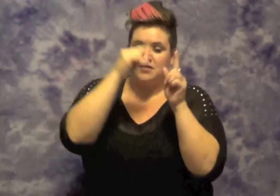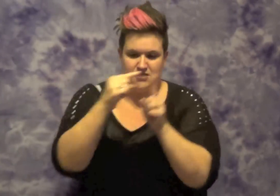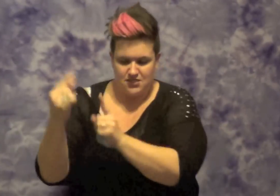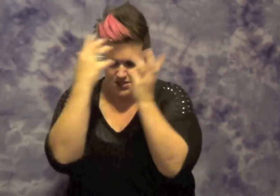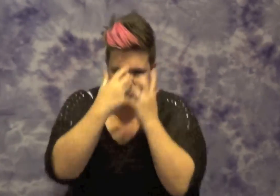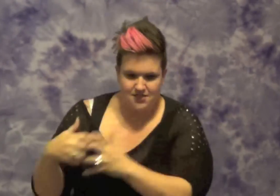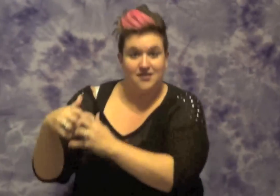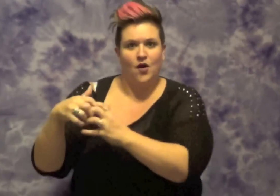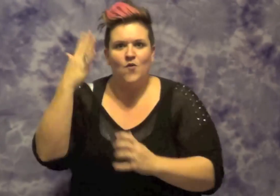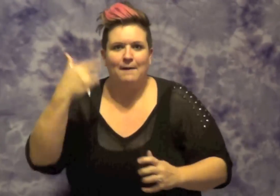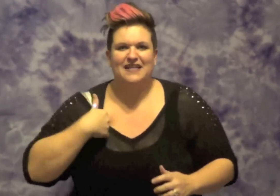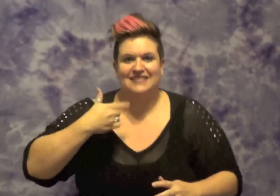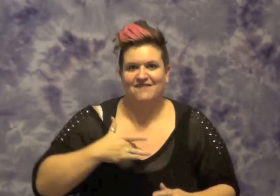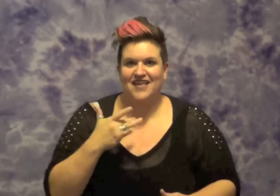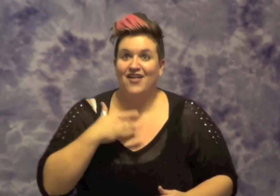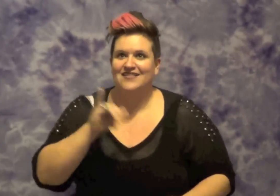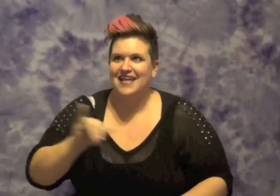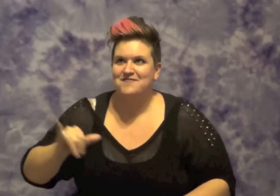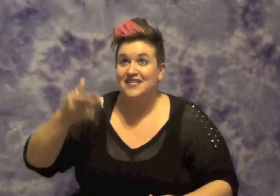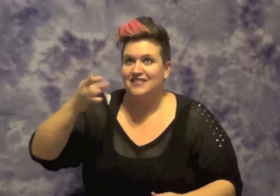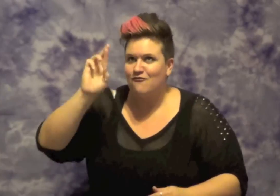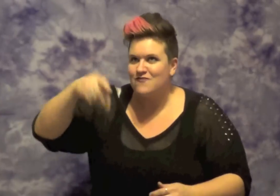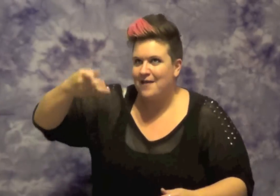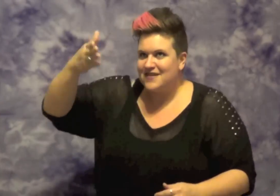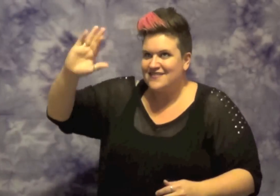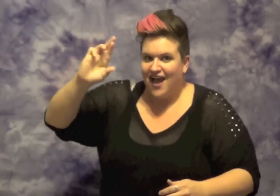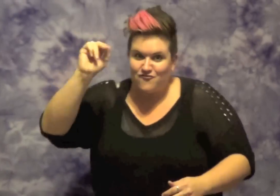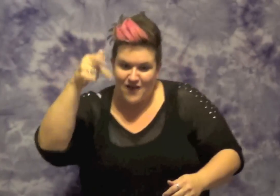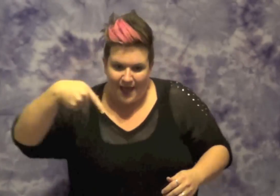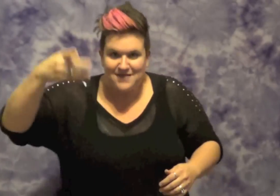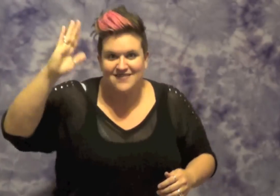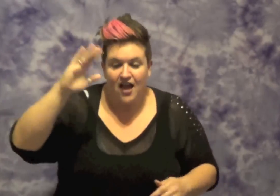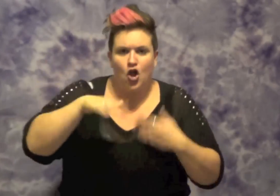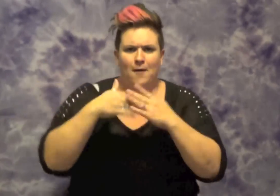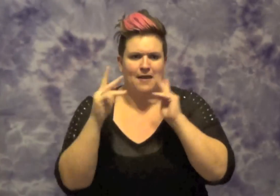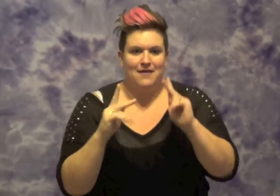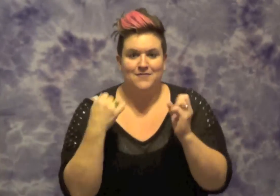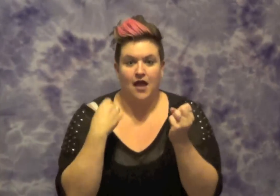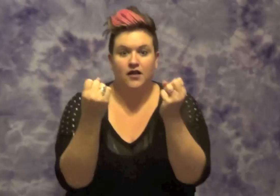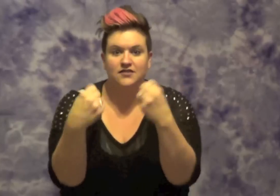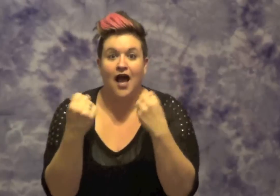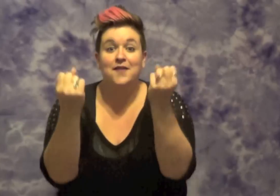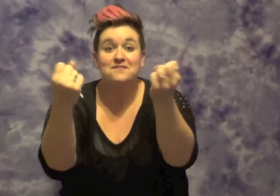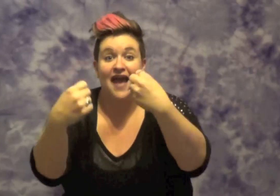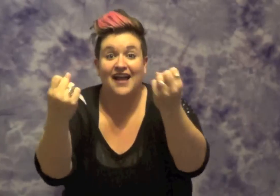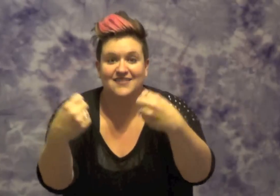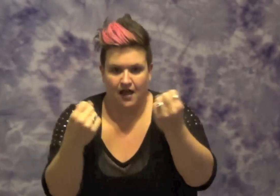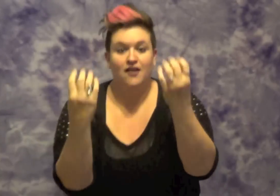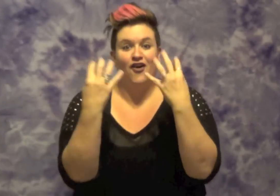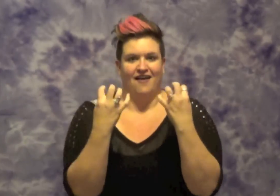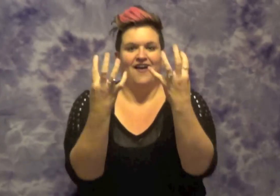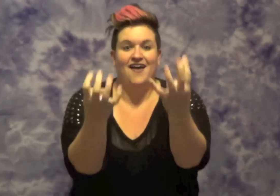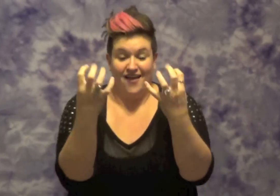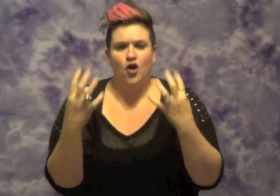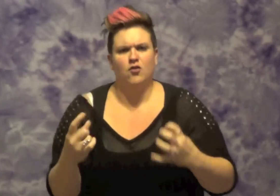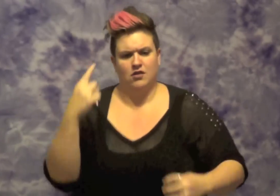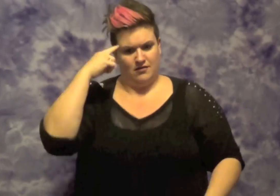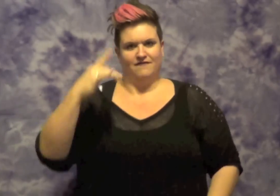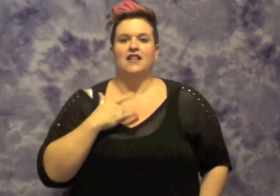I'm beginning to feel like a rap god, rap god. All my people from the front to the back, nod, back, nod. Now, who thinks that arms are long enough